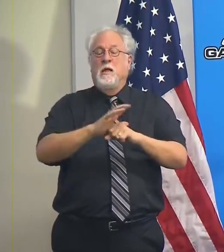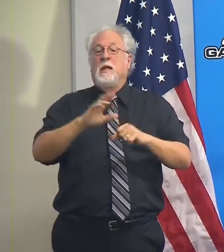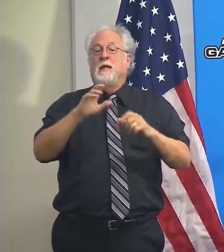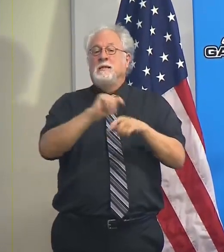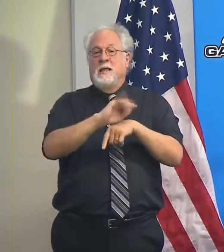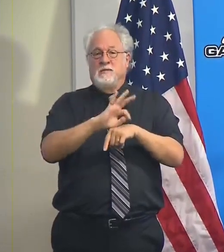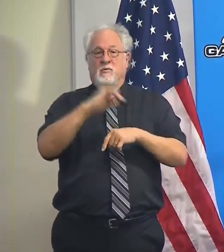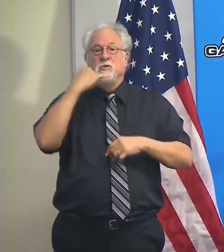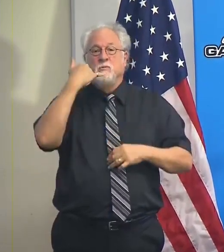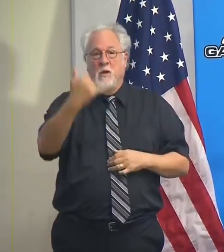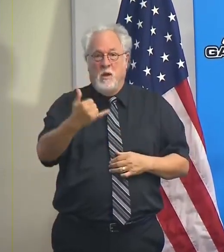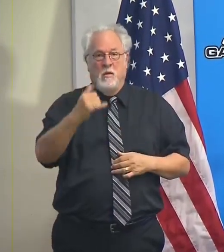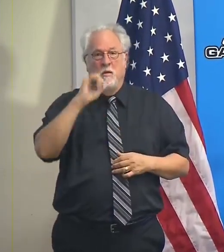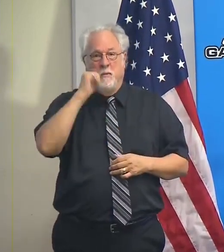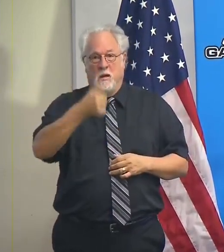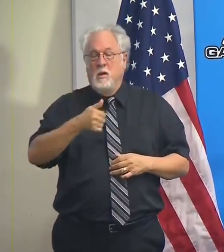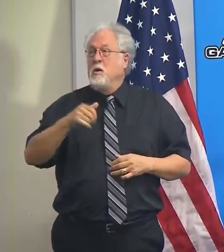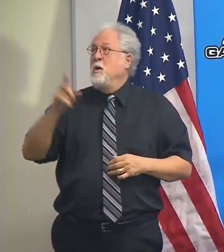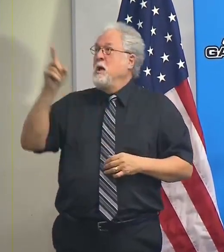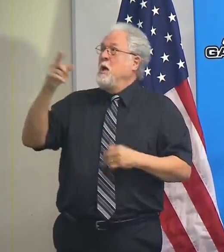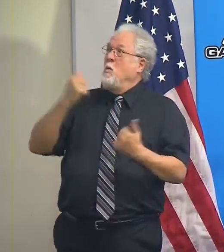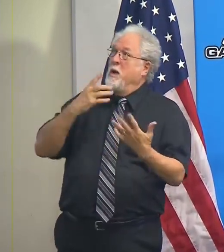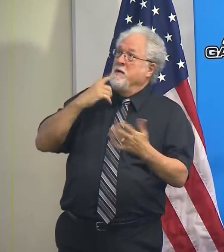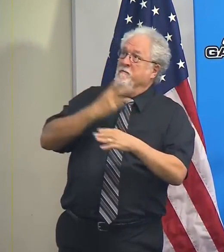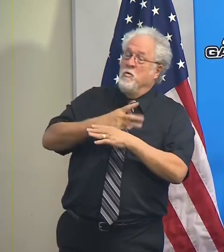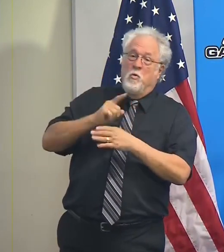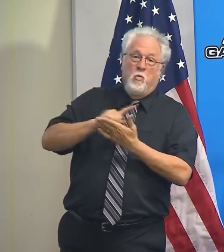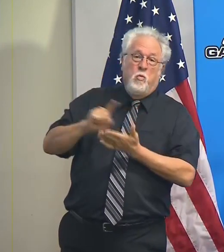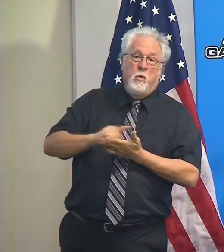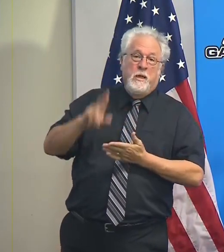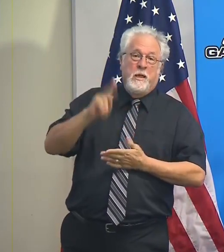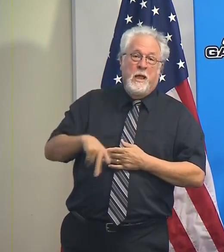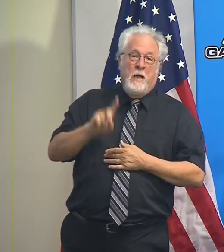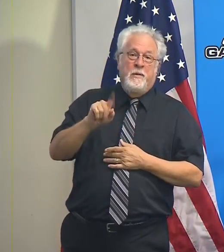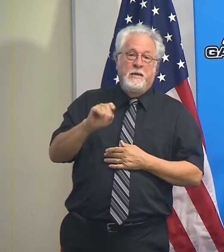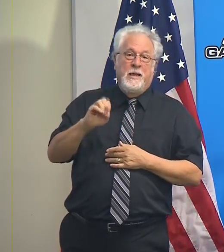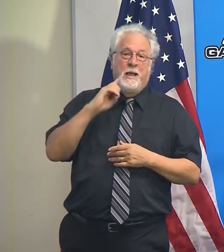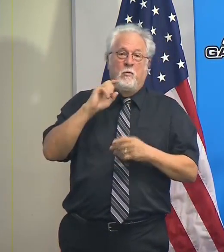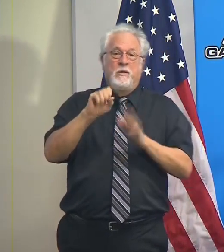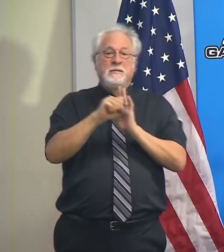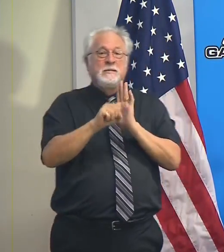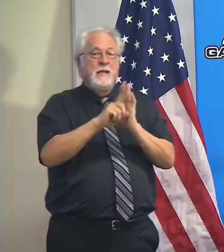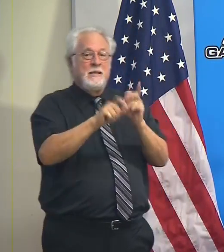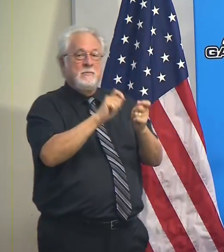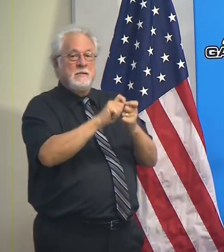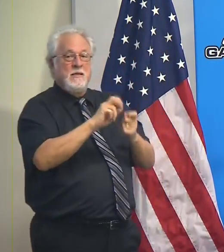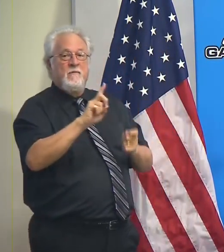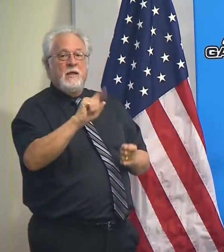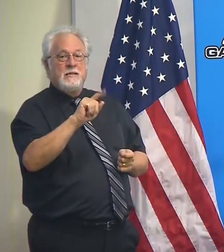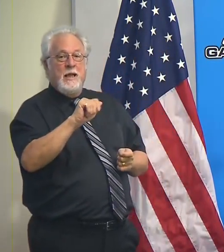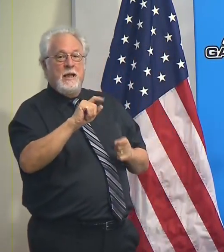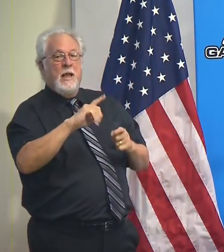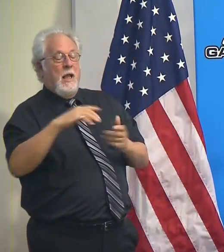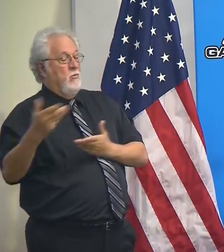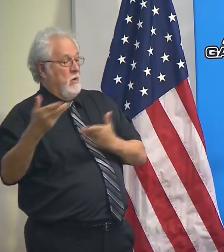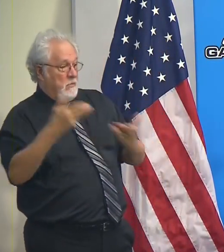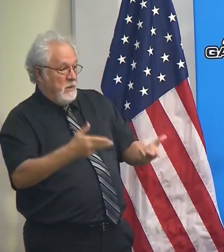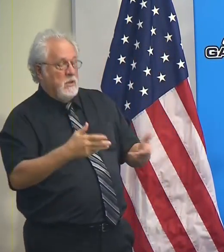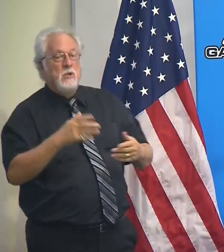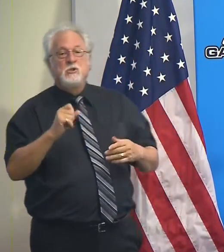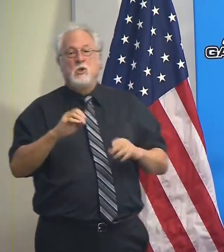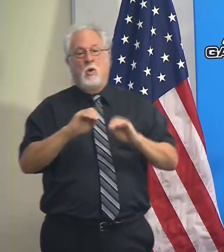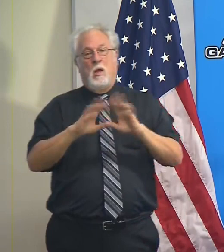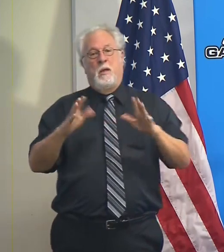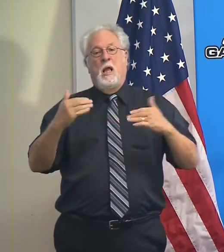Force call tomorrow, and we're waiting for their weekly update on state-specific data and recommendations. So